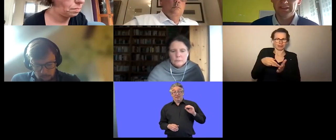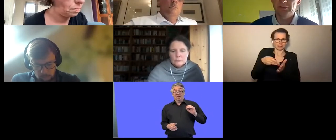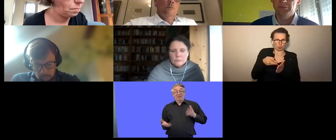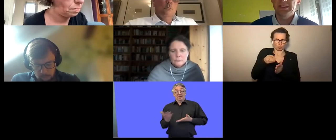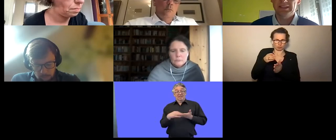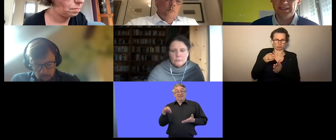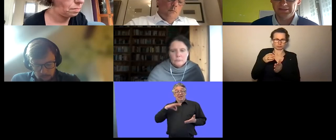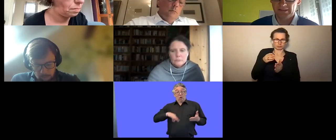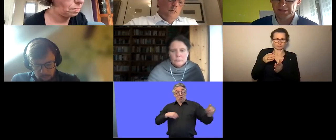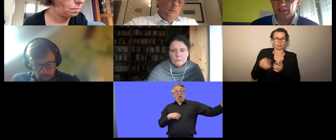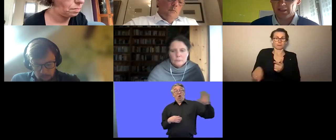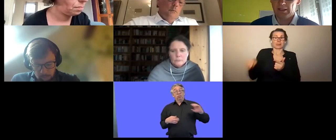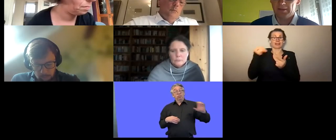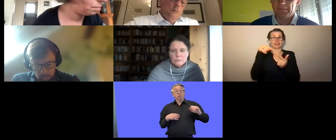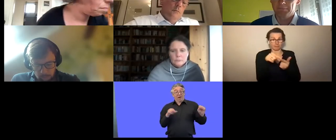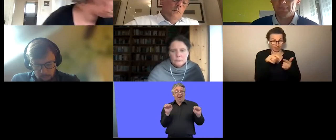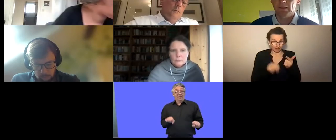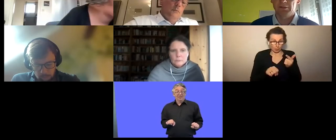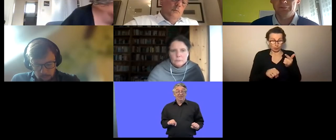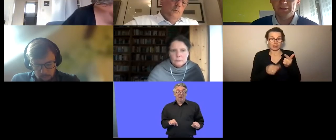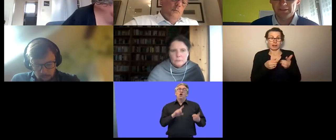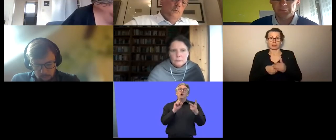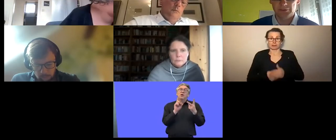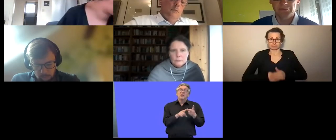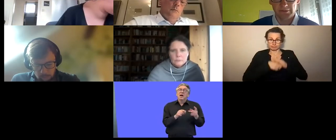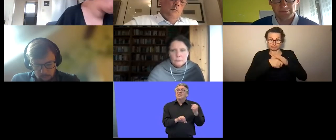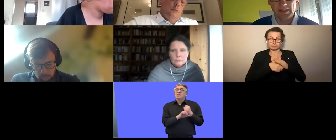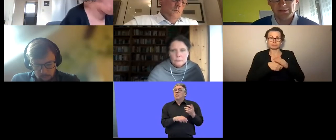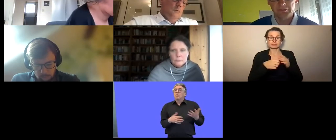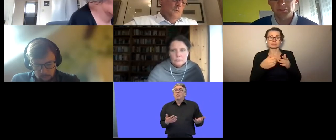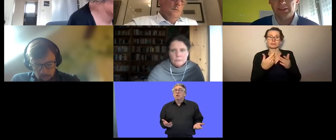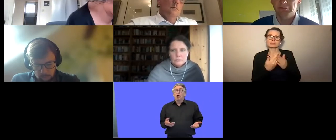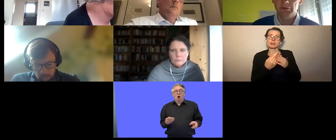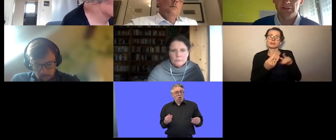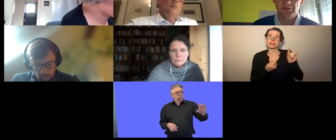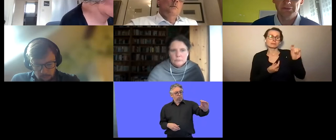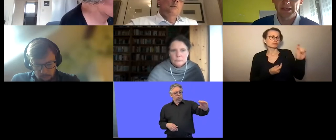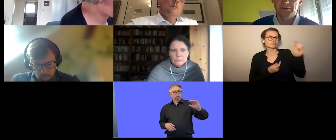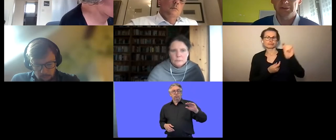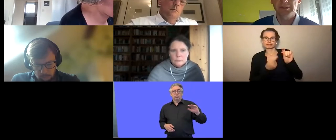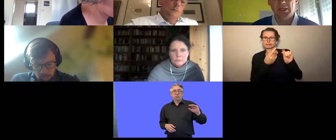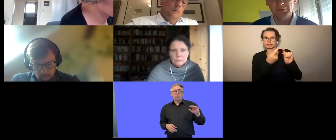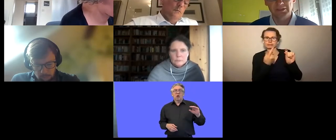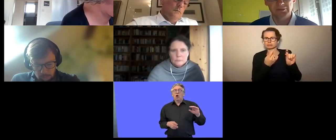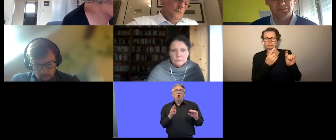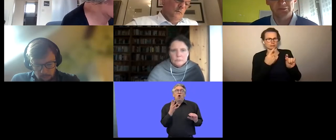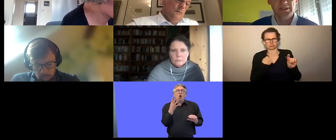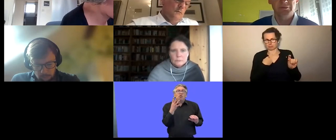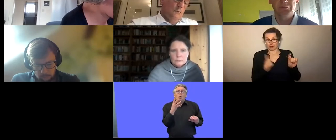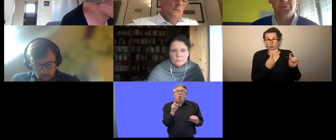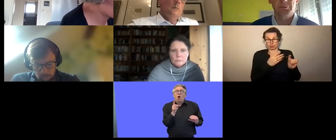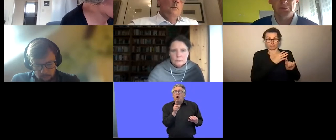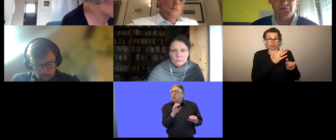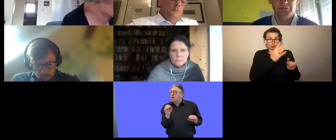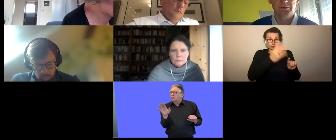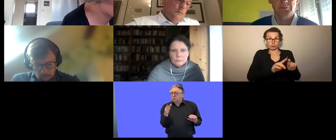is that we can get a fee which varies between 4 500 and about 6 500